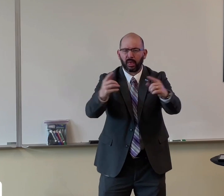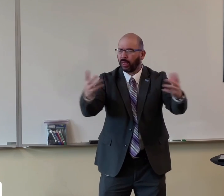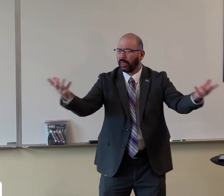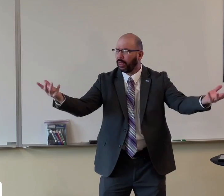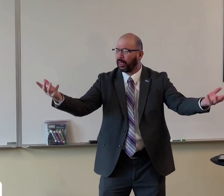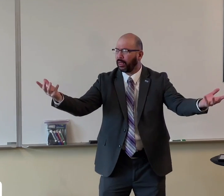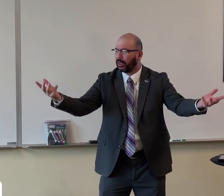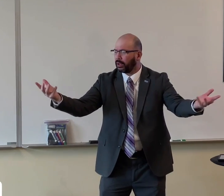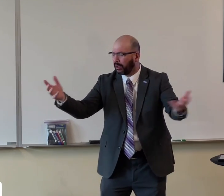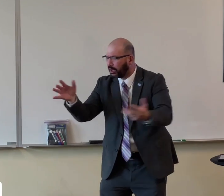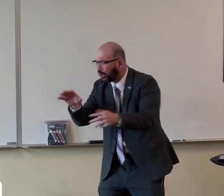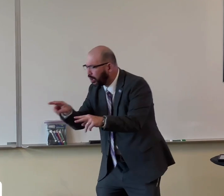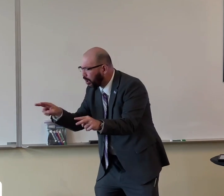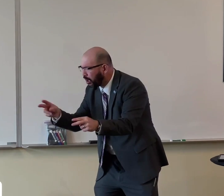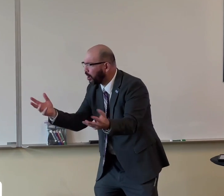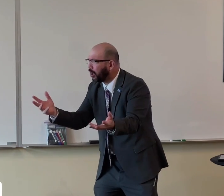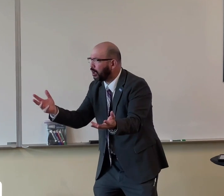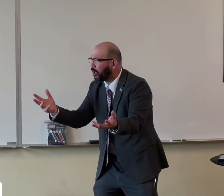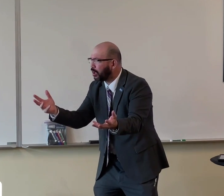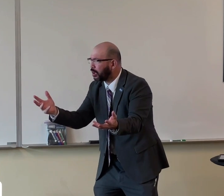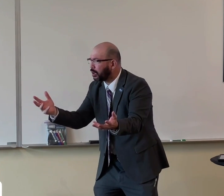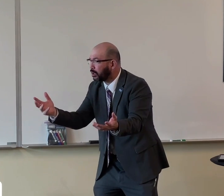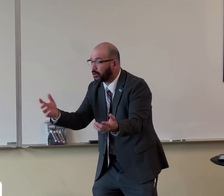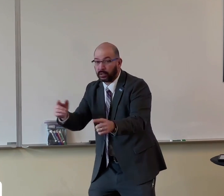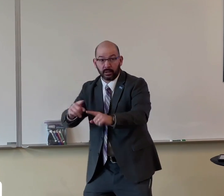And all these different issues, and they're so confusing.